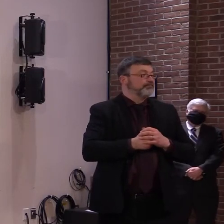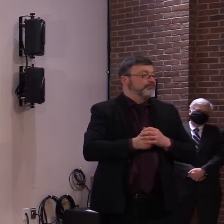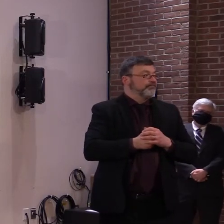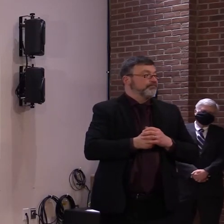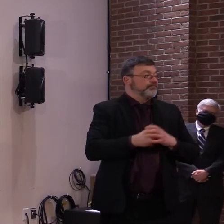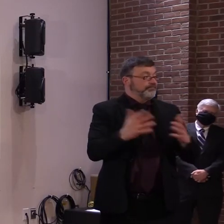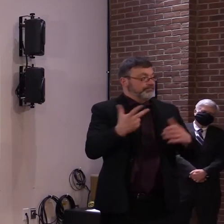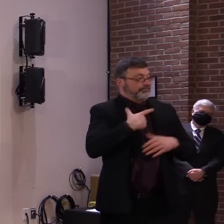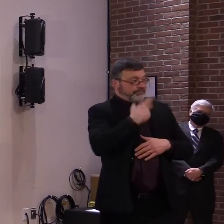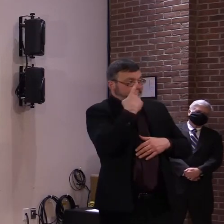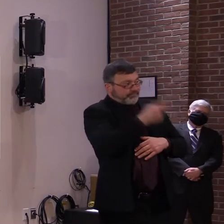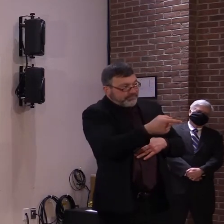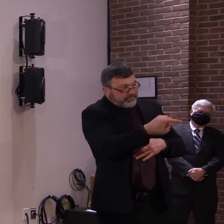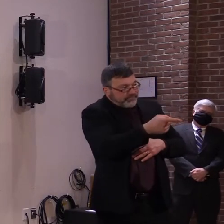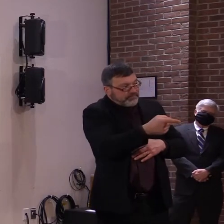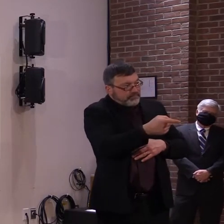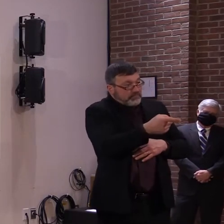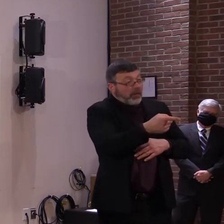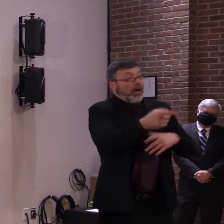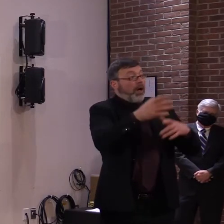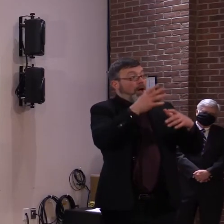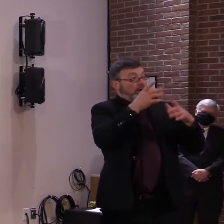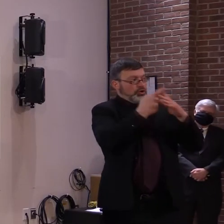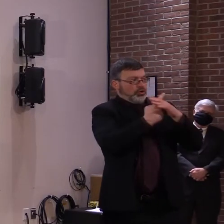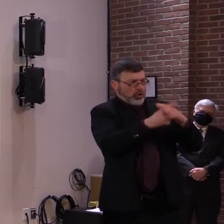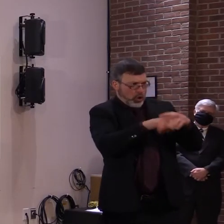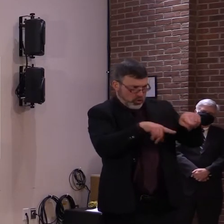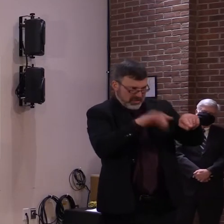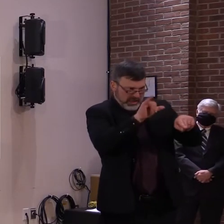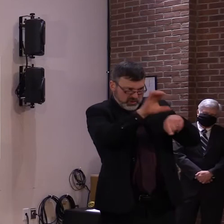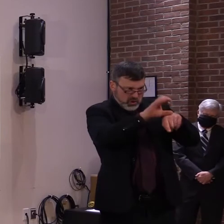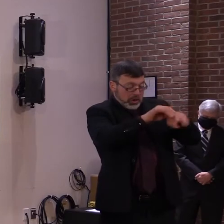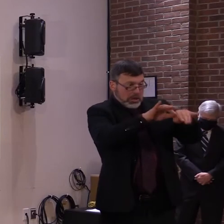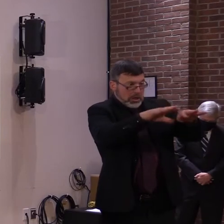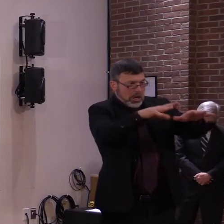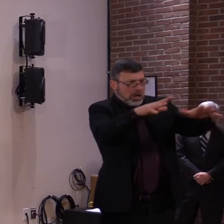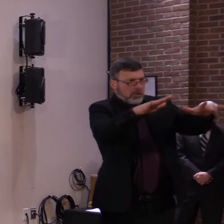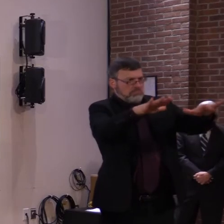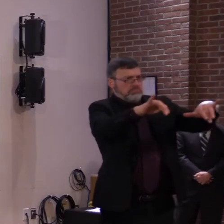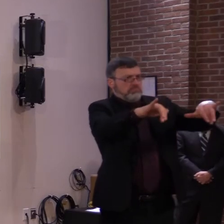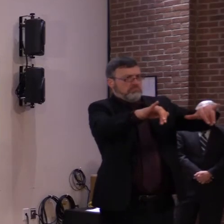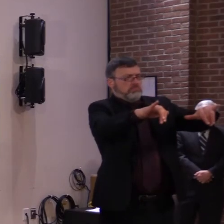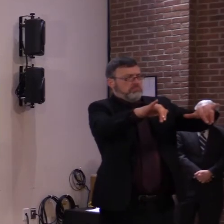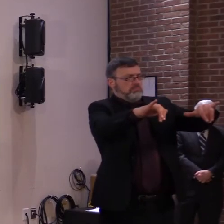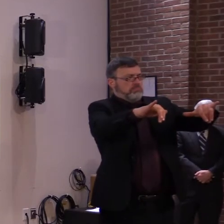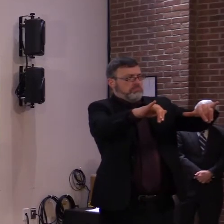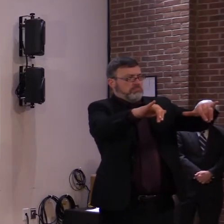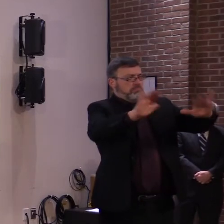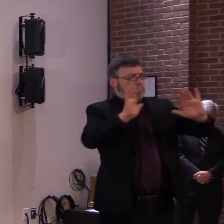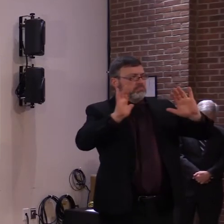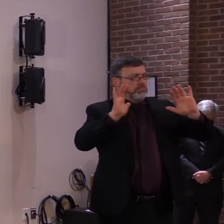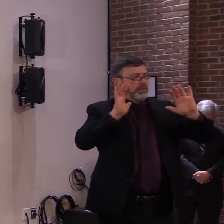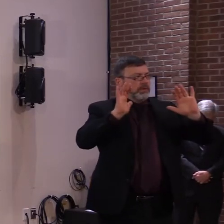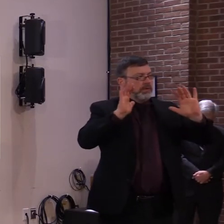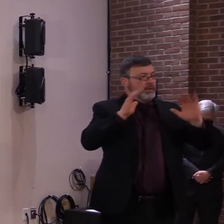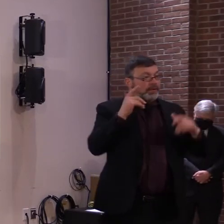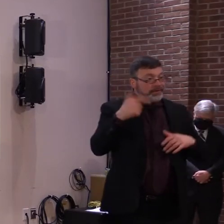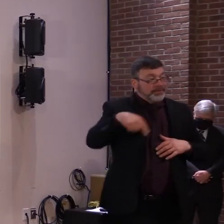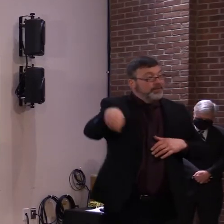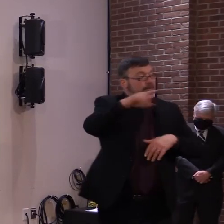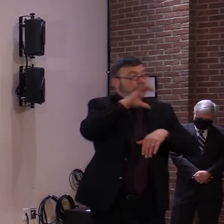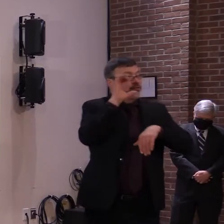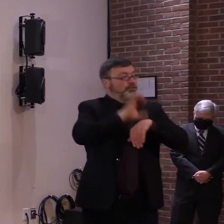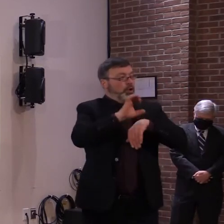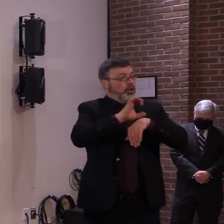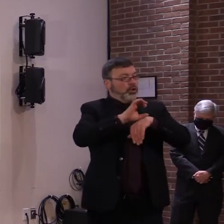I will add that church staff have been very cooperative and forthcoming, and we continue to work with all communities of